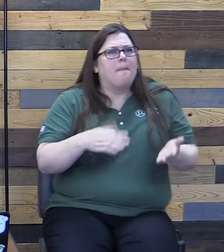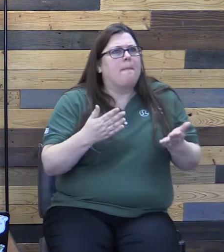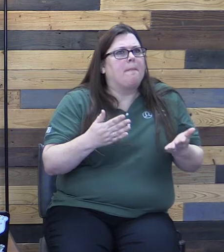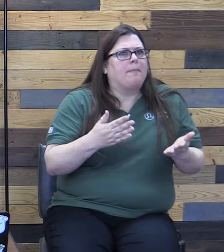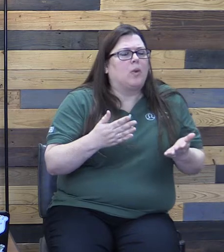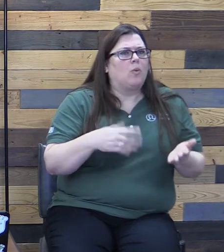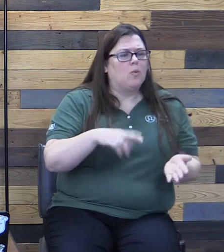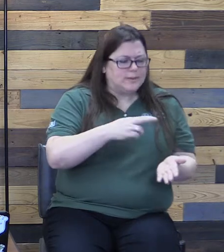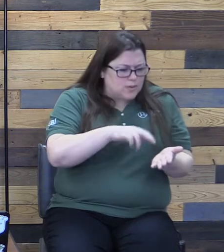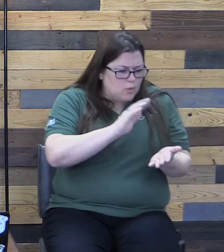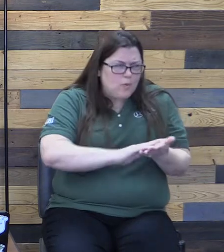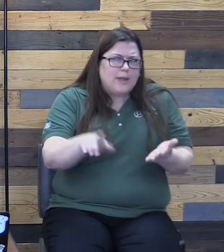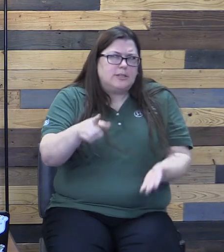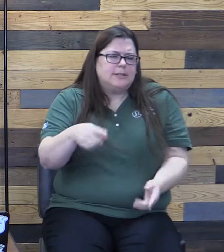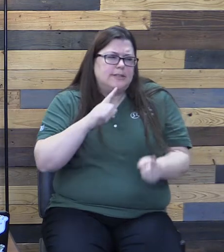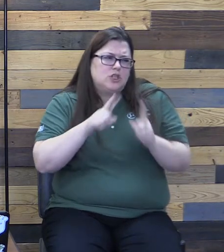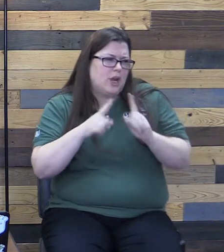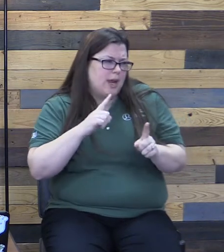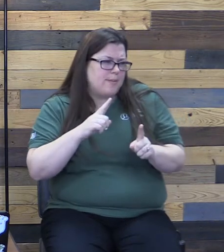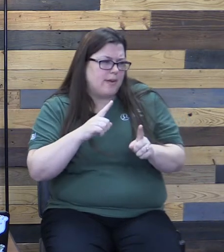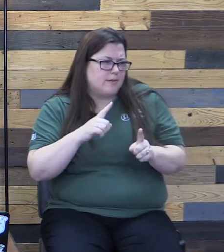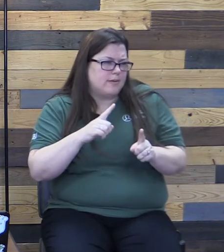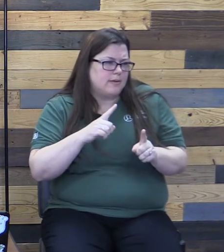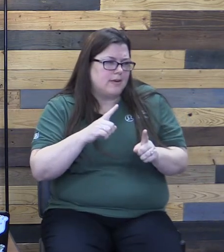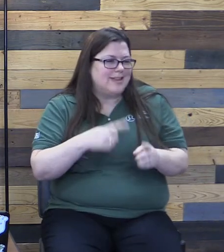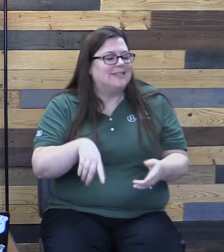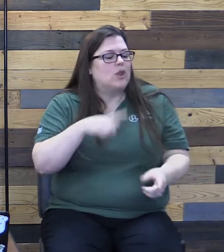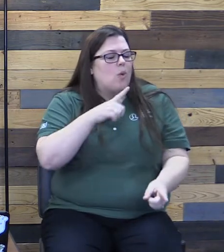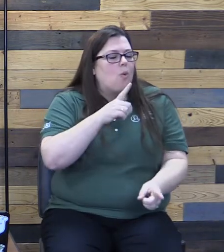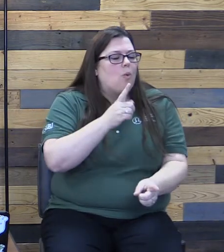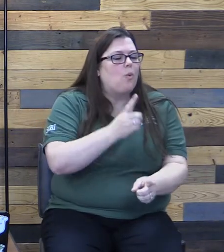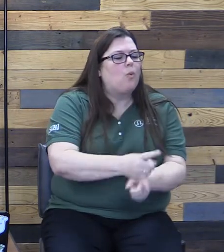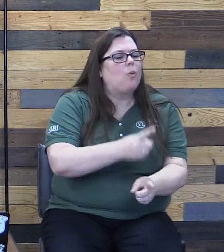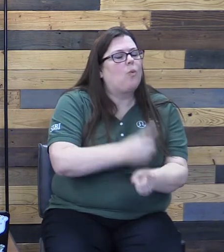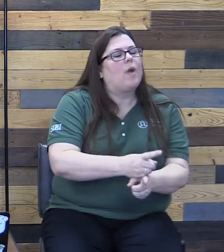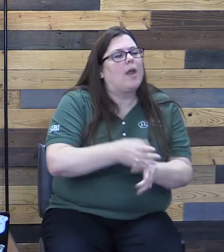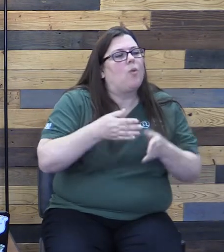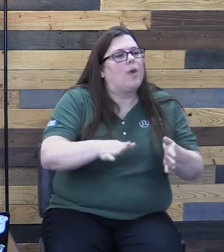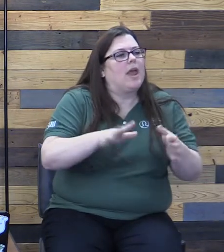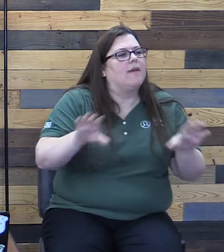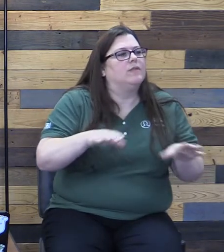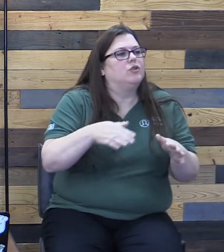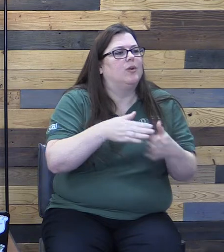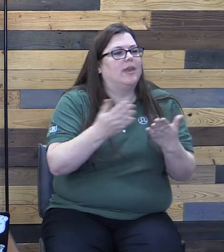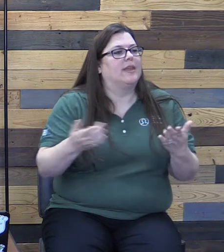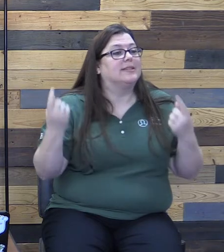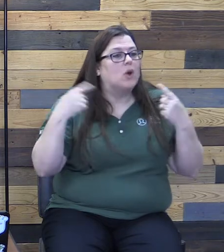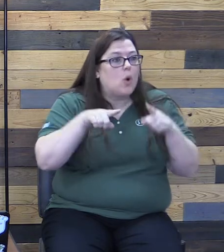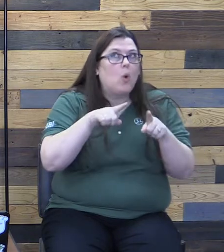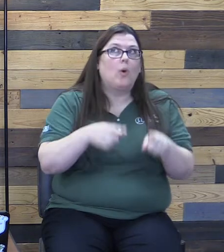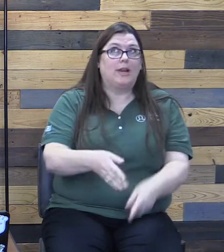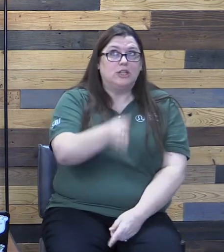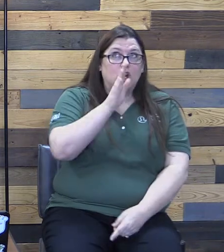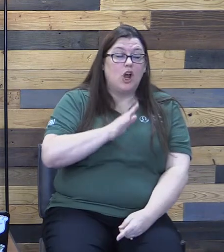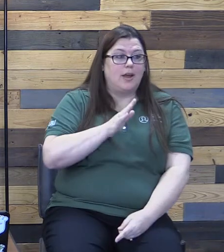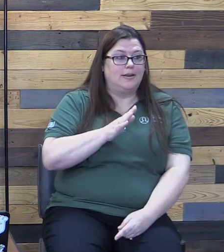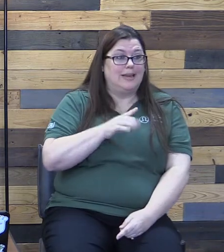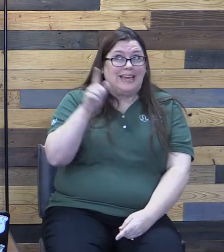that he wants us to seek is the right way of doing things according to God. He's our king. He's our Lord.